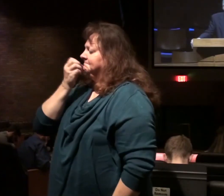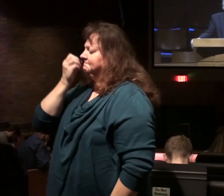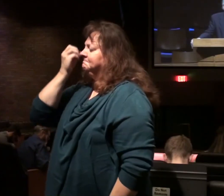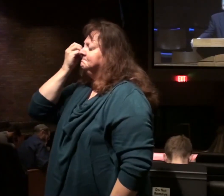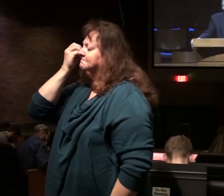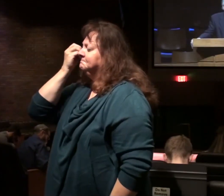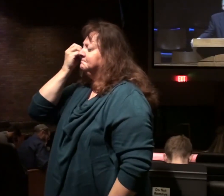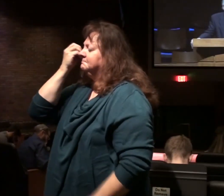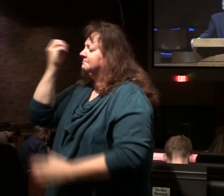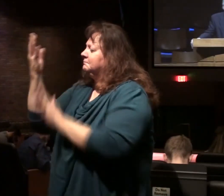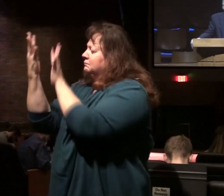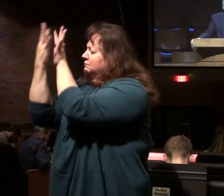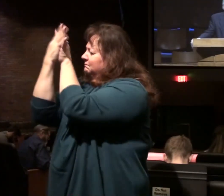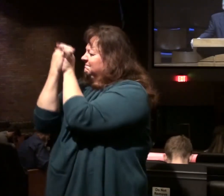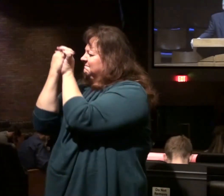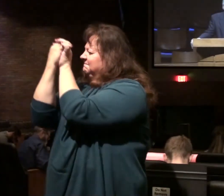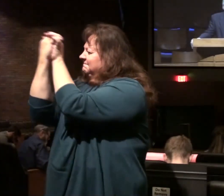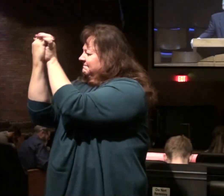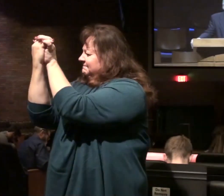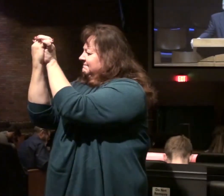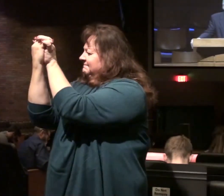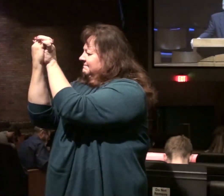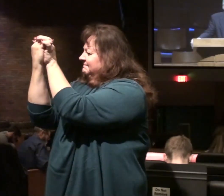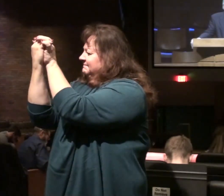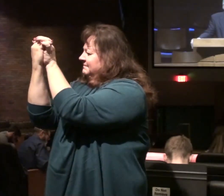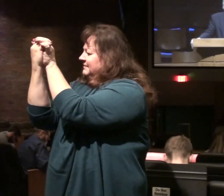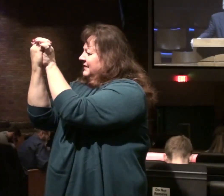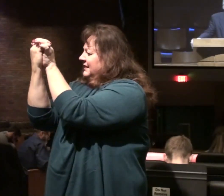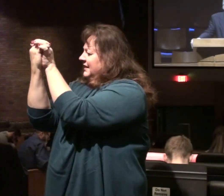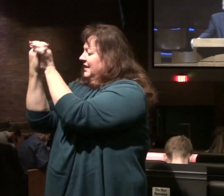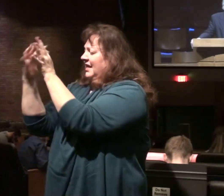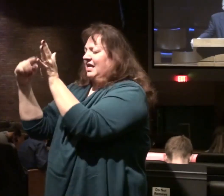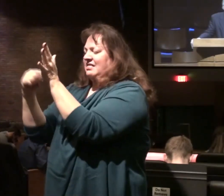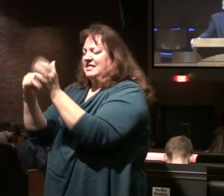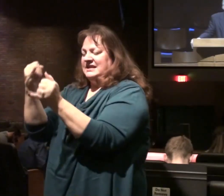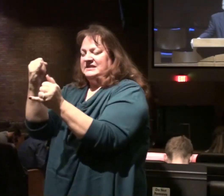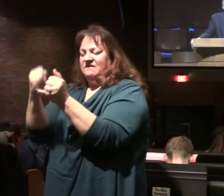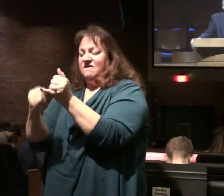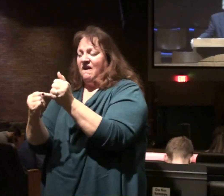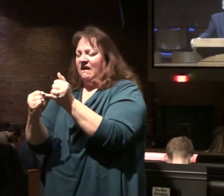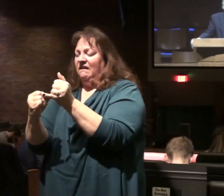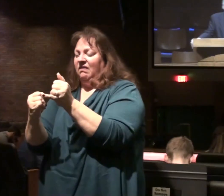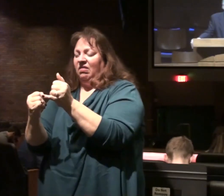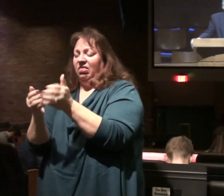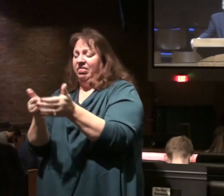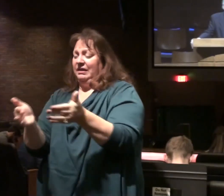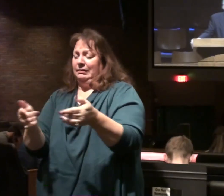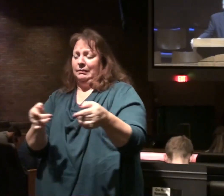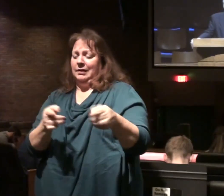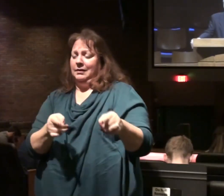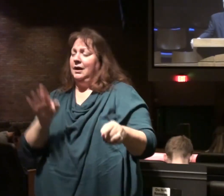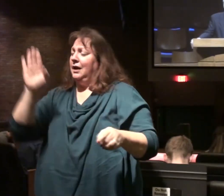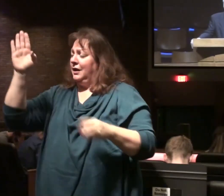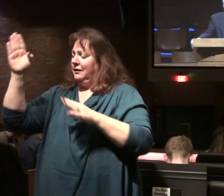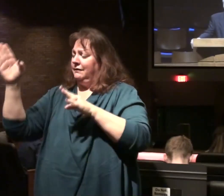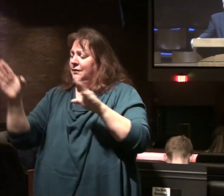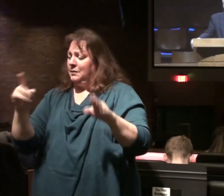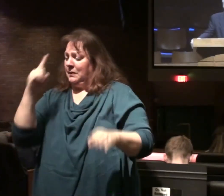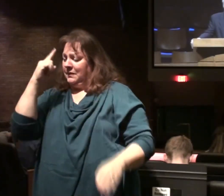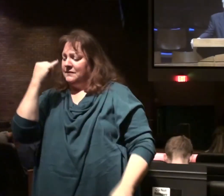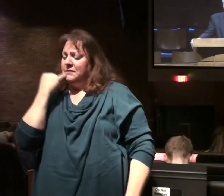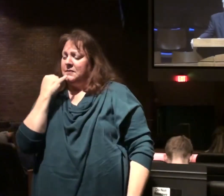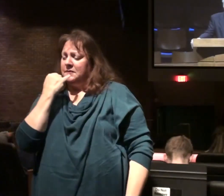take us into your presence so that this final phase of your program for